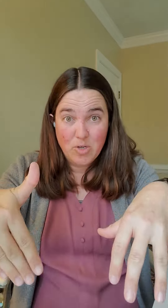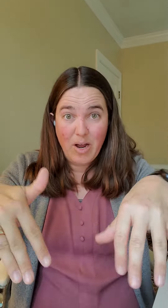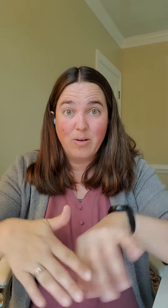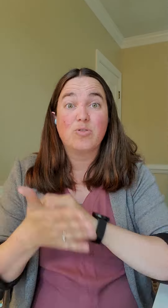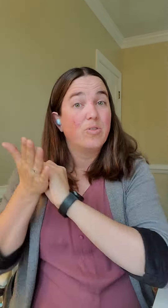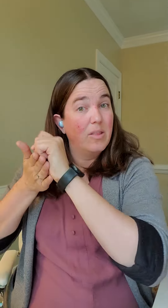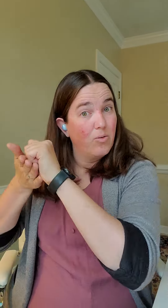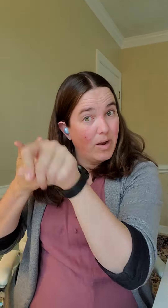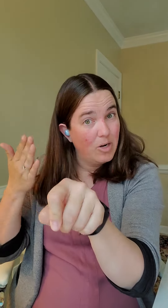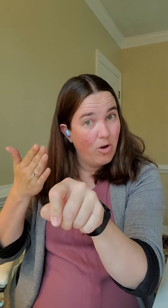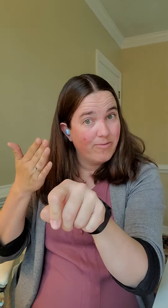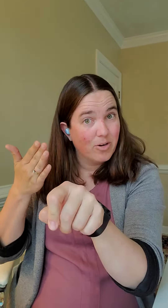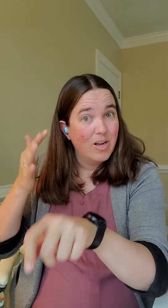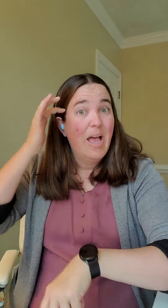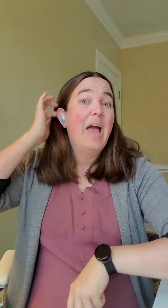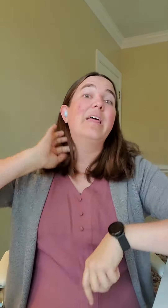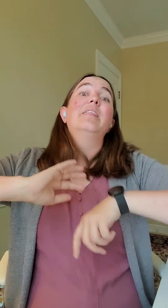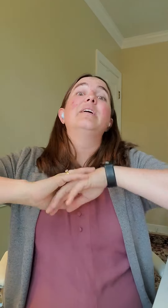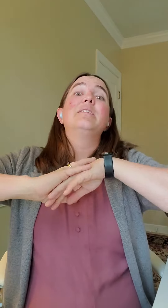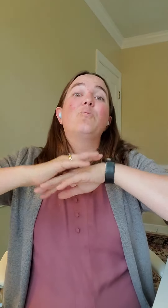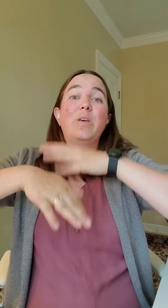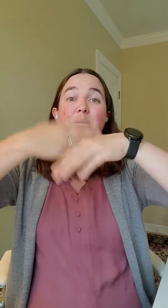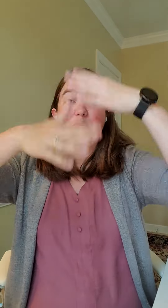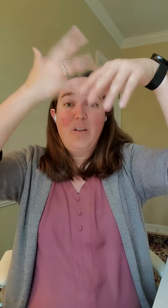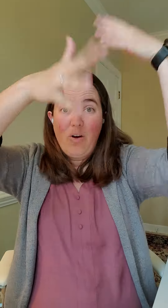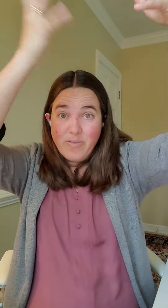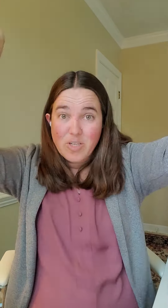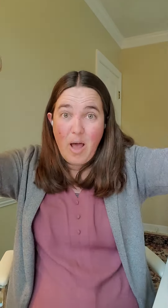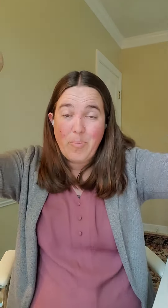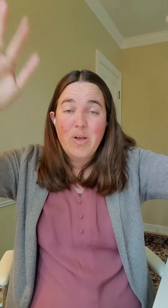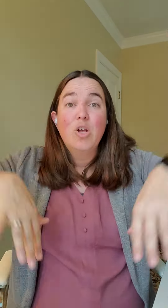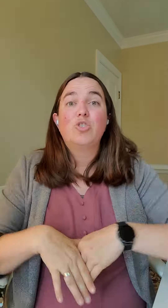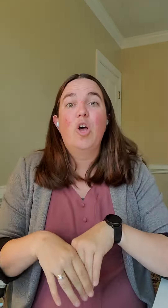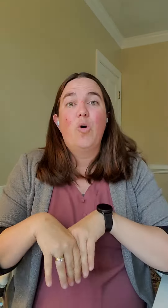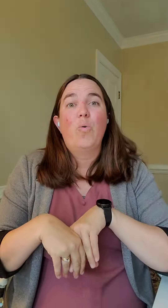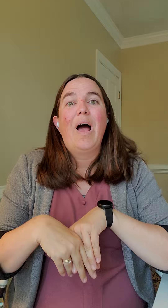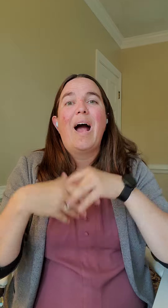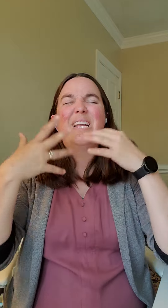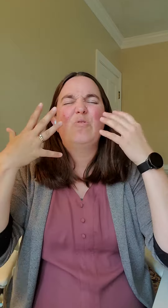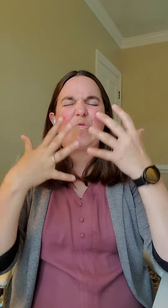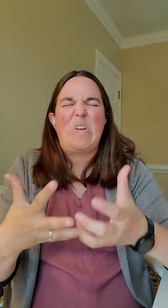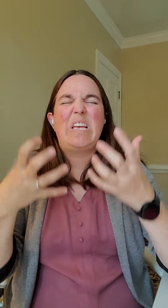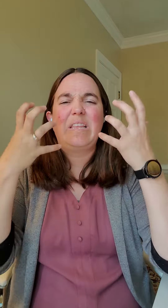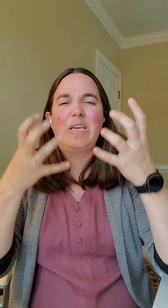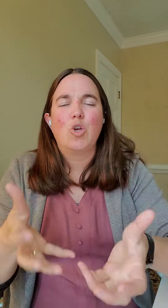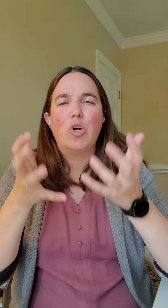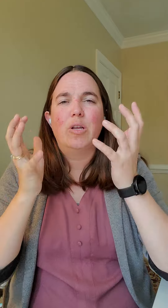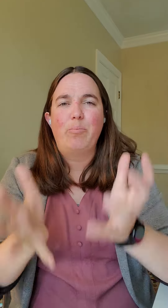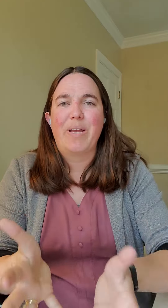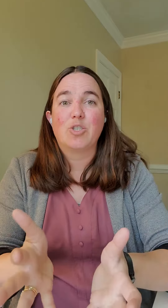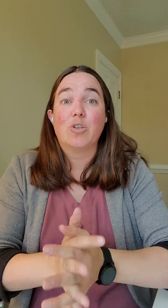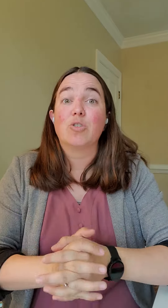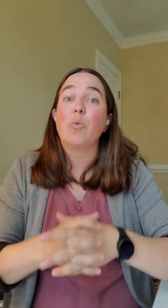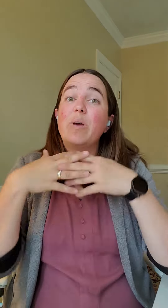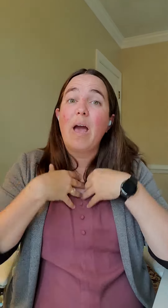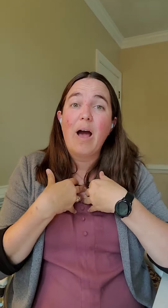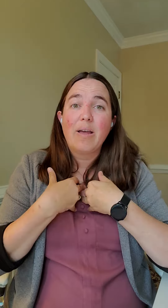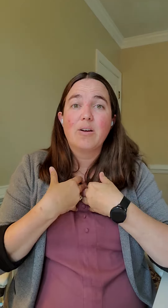your house so then they'll write an offer and then we can bid offers up. So I need really good pictures. So we hire